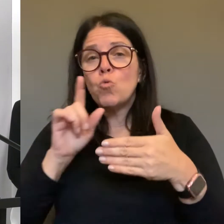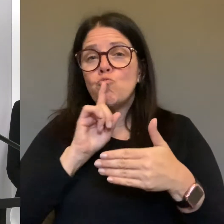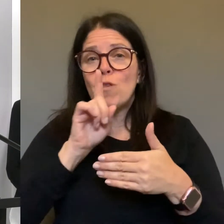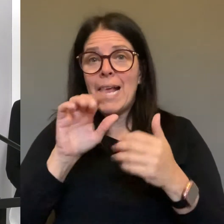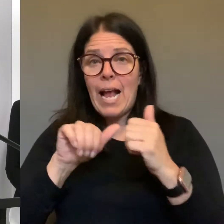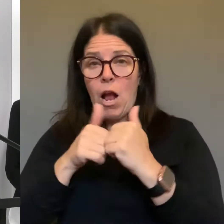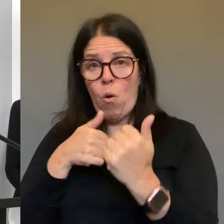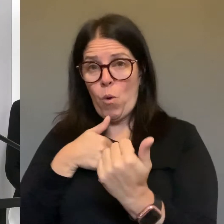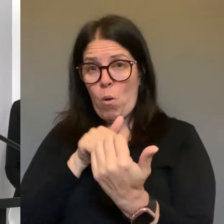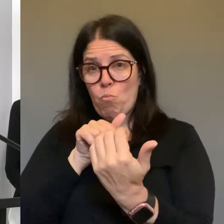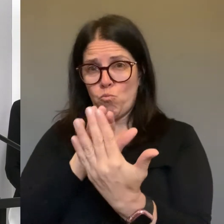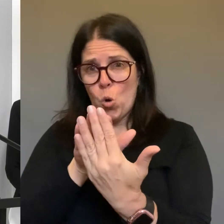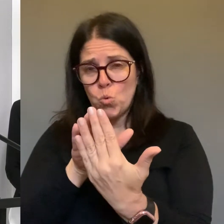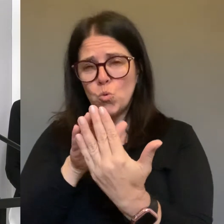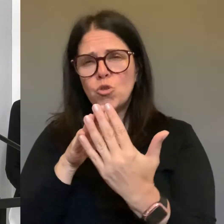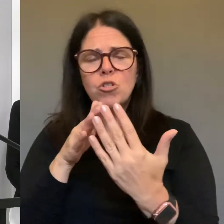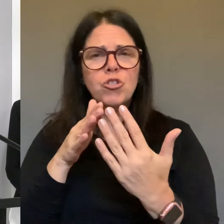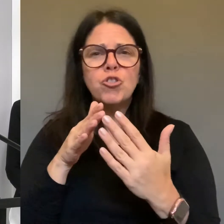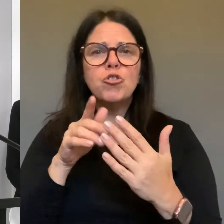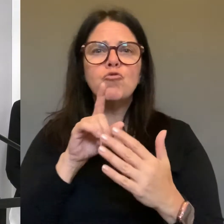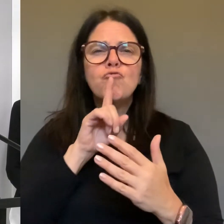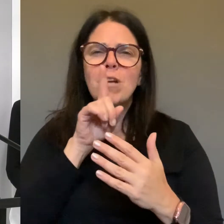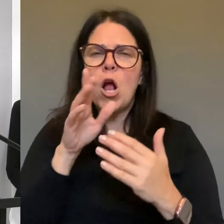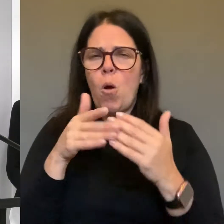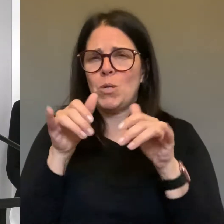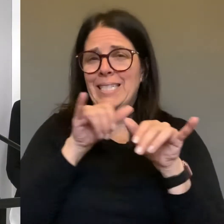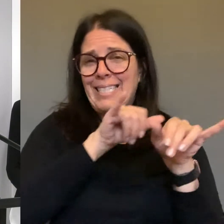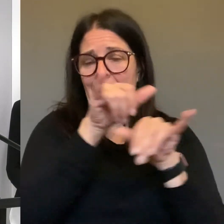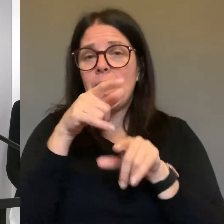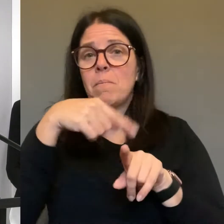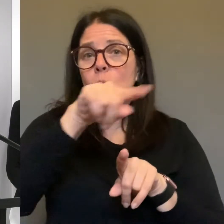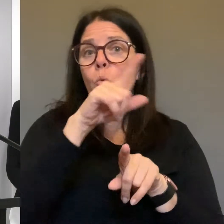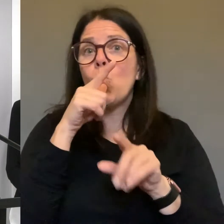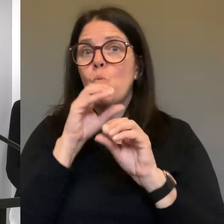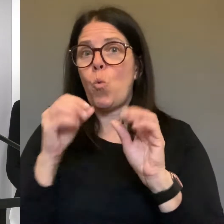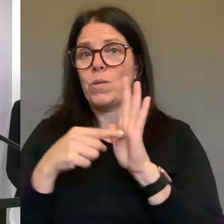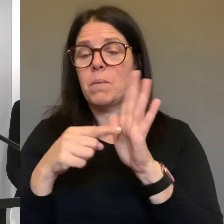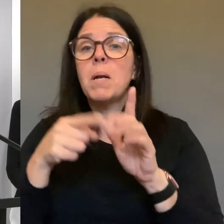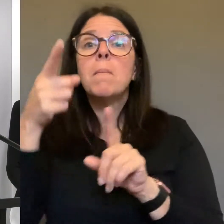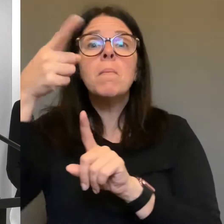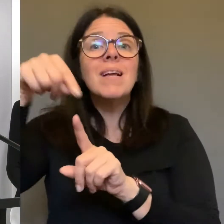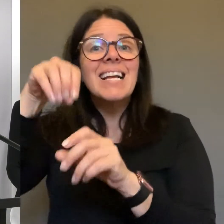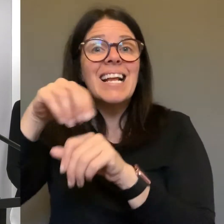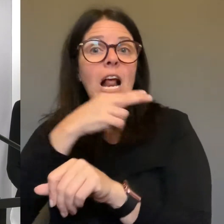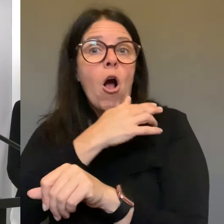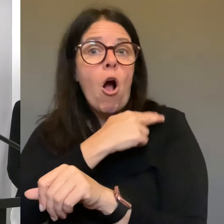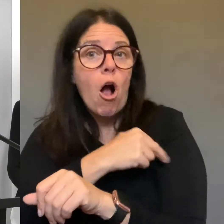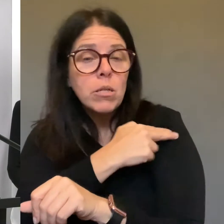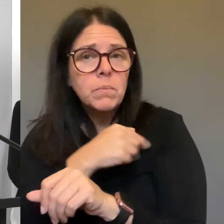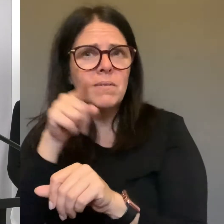early on those individuals who are sick and are hospitalized is important for their clinical management. And we will be